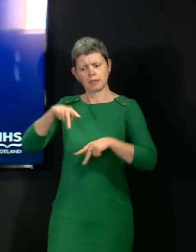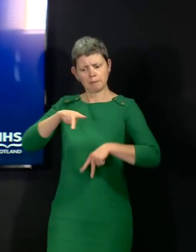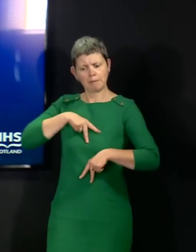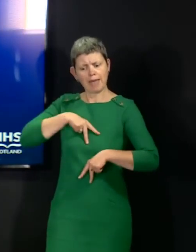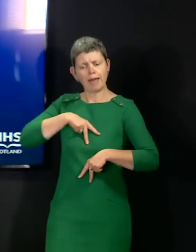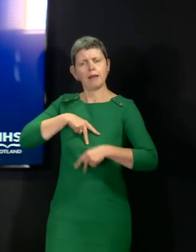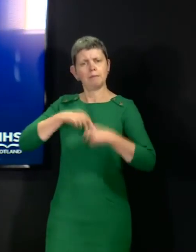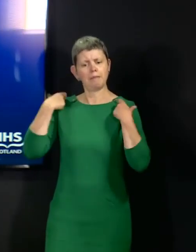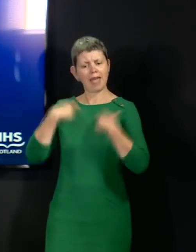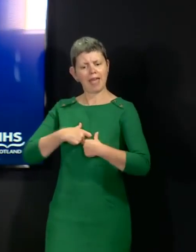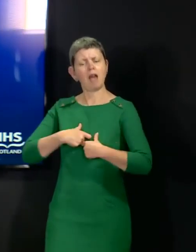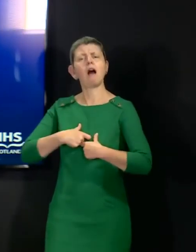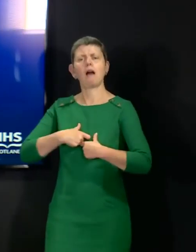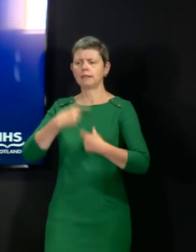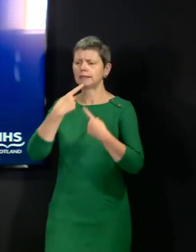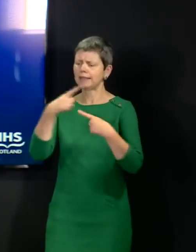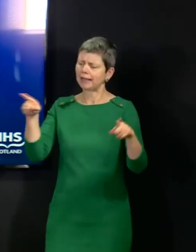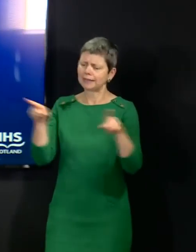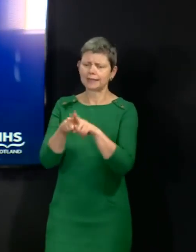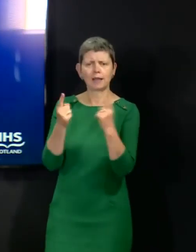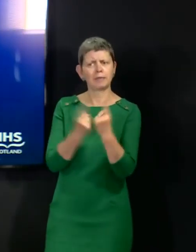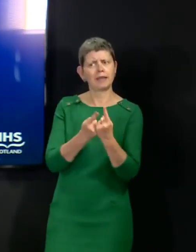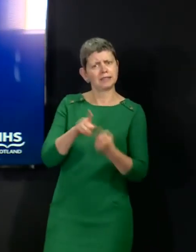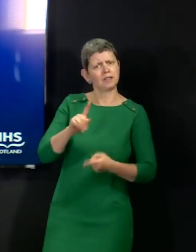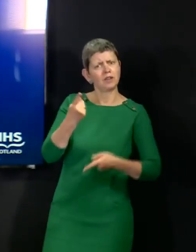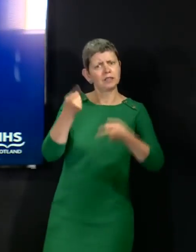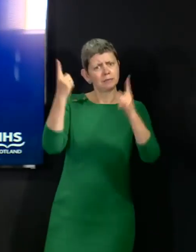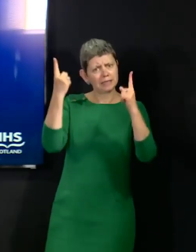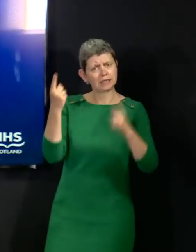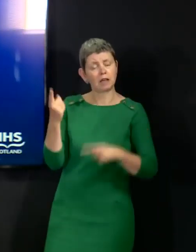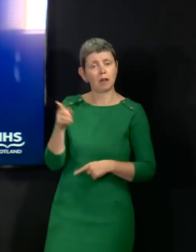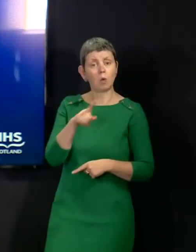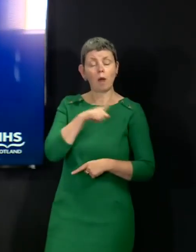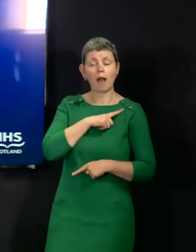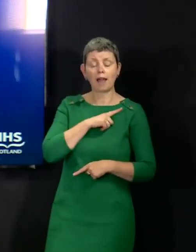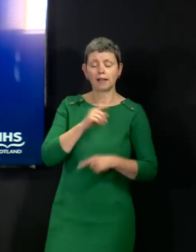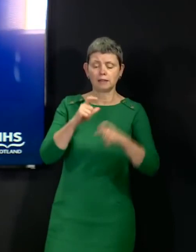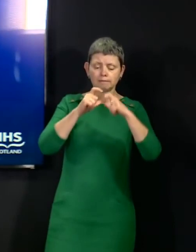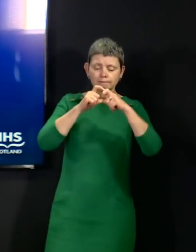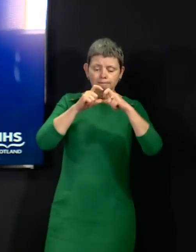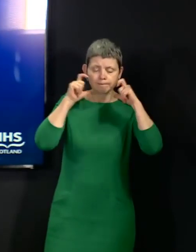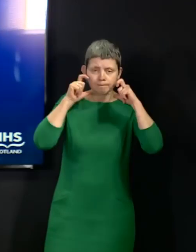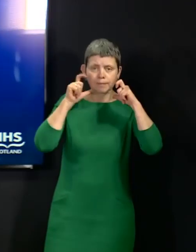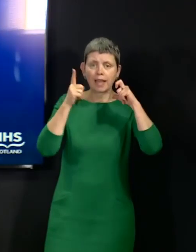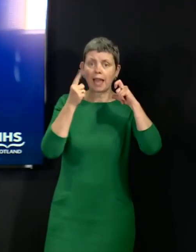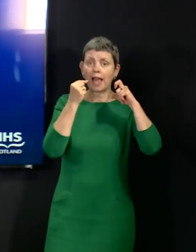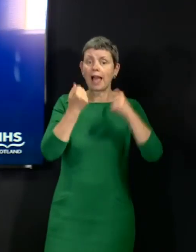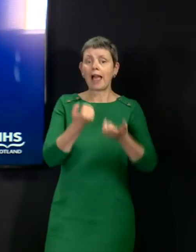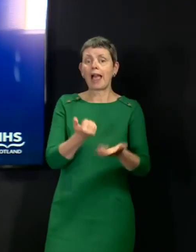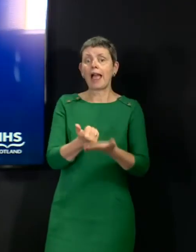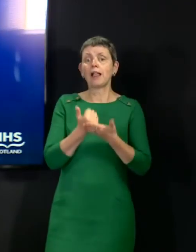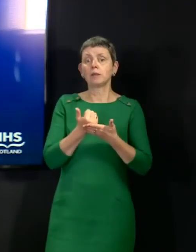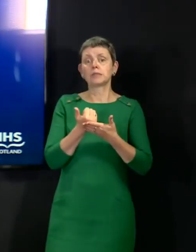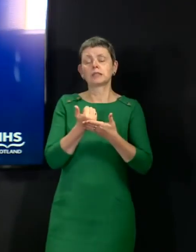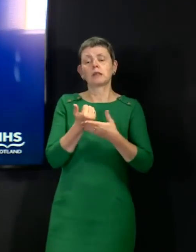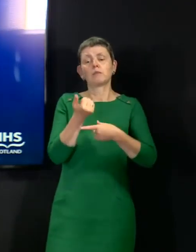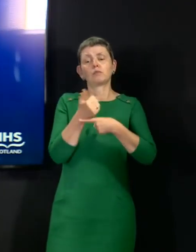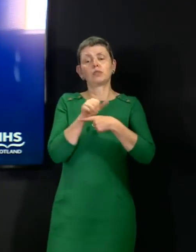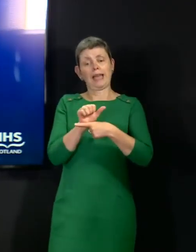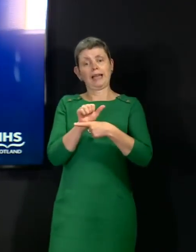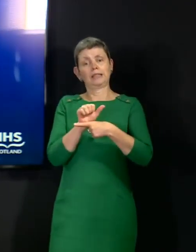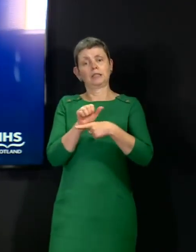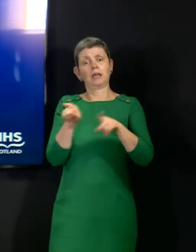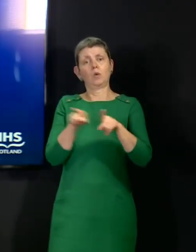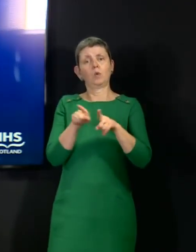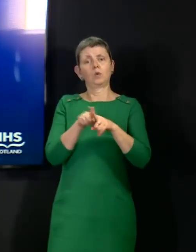layer of protection that a face covering gives you in protecting others from you and their mask protects you from